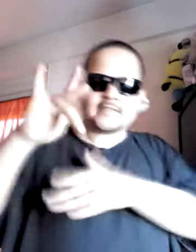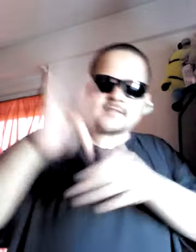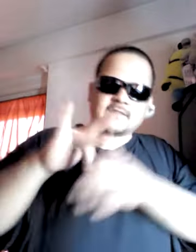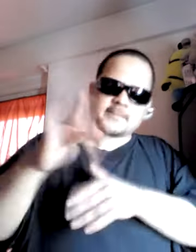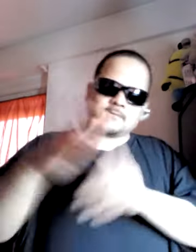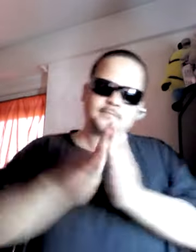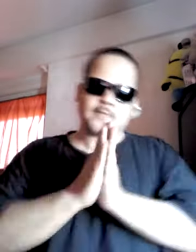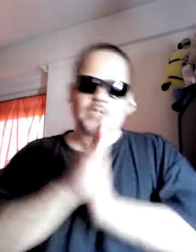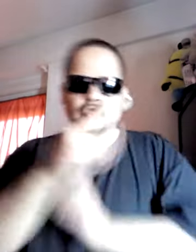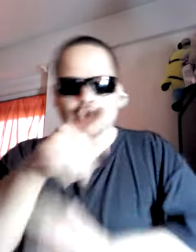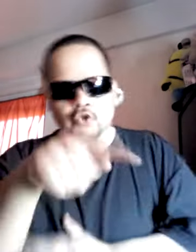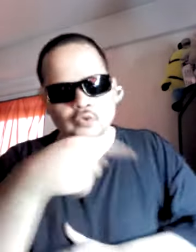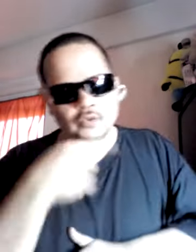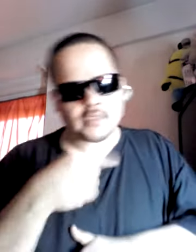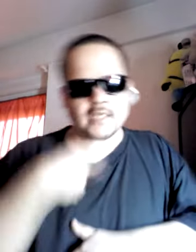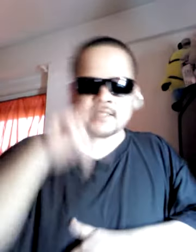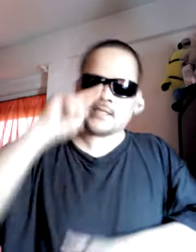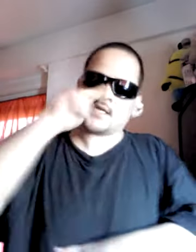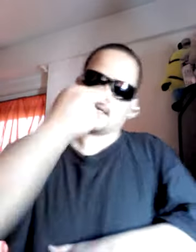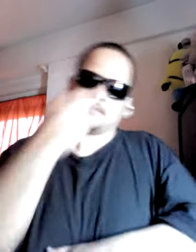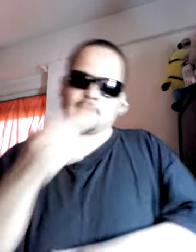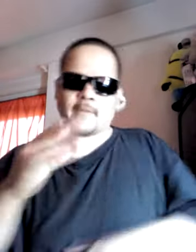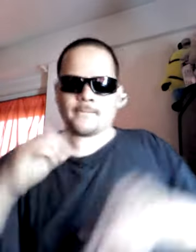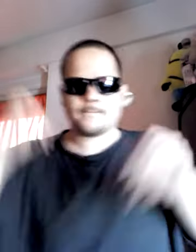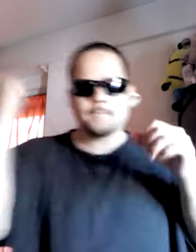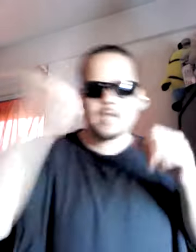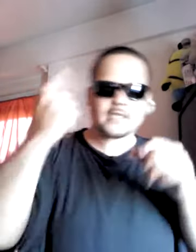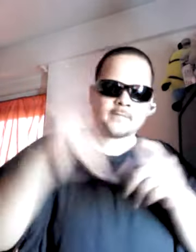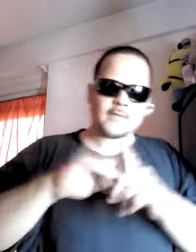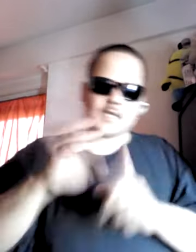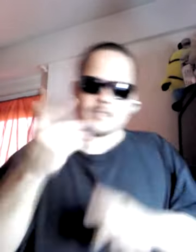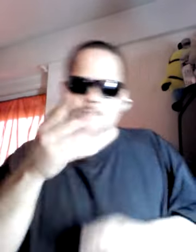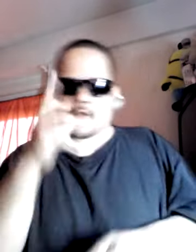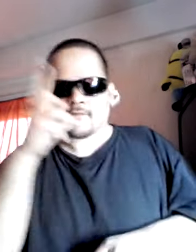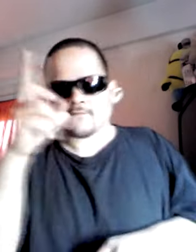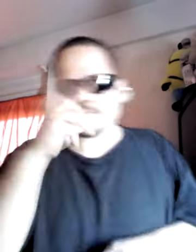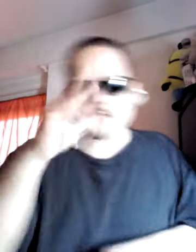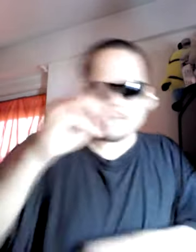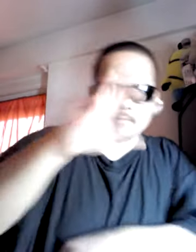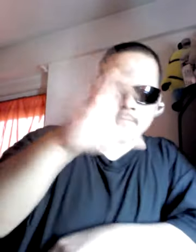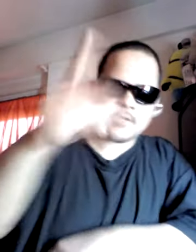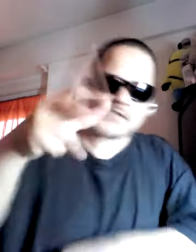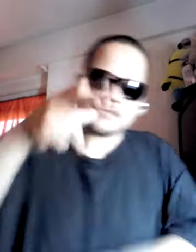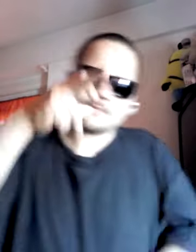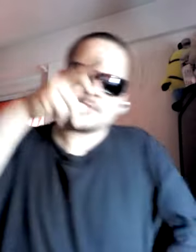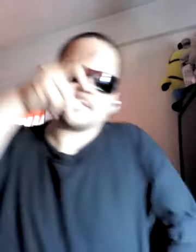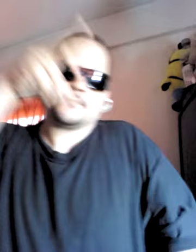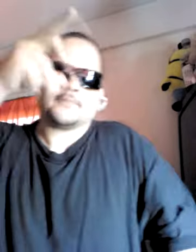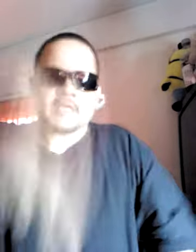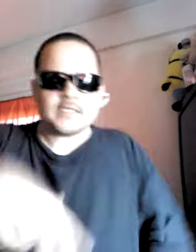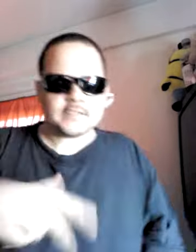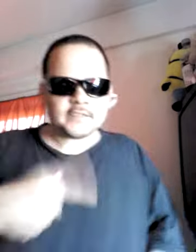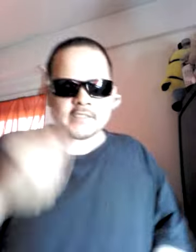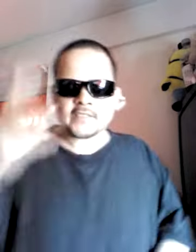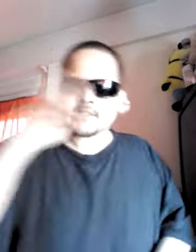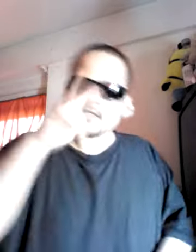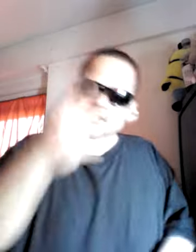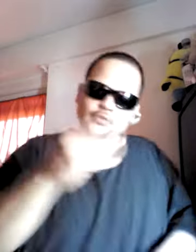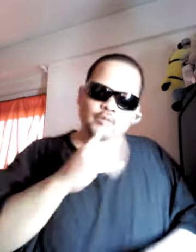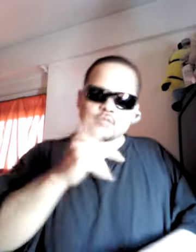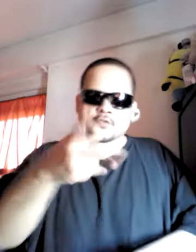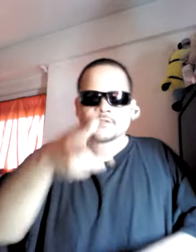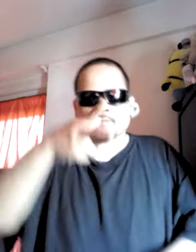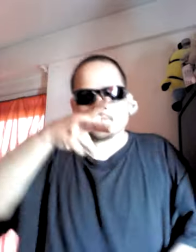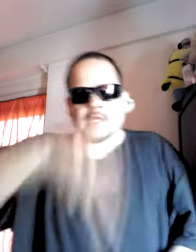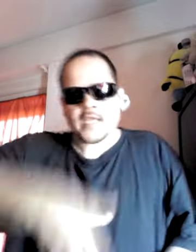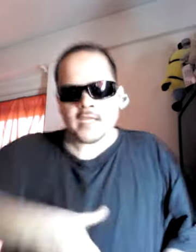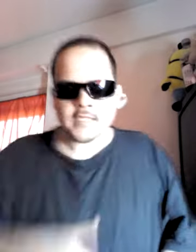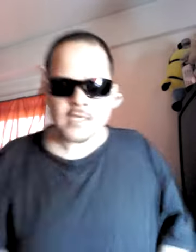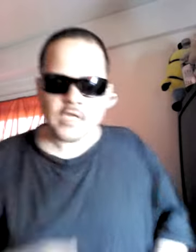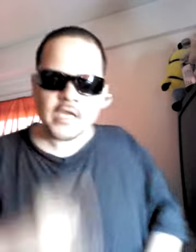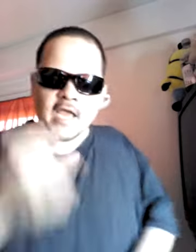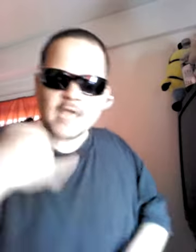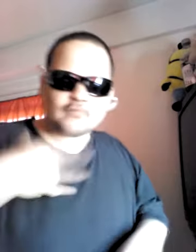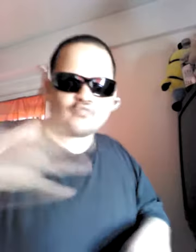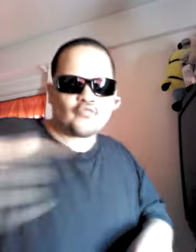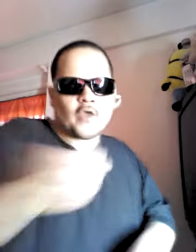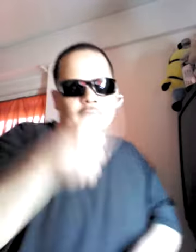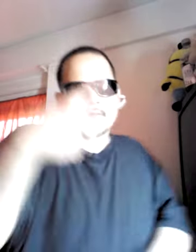bam, let the motherfuckin' match pick Here comes the chill over the fix Fuck the shit I grab the cake And kick in the